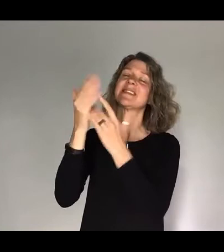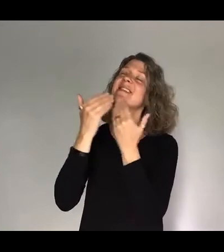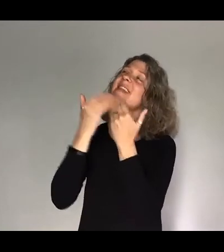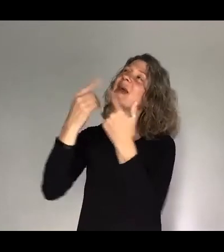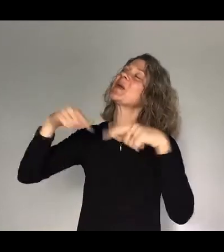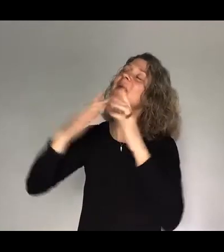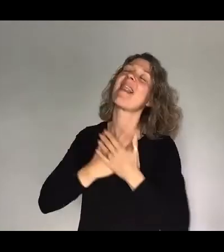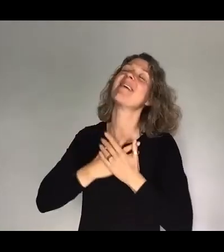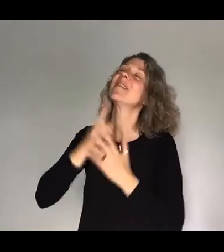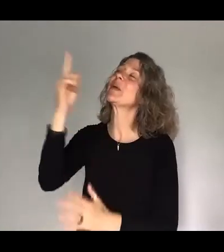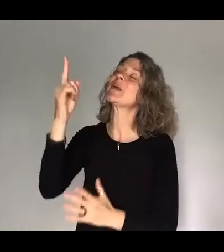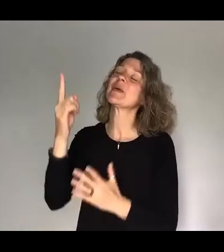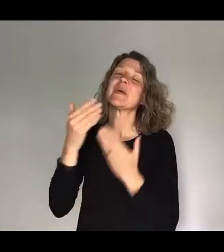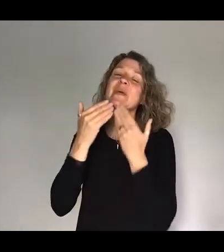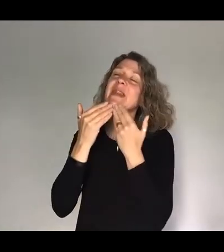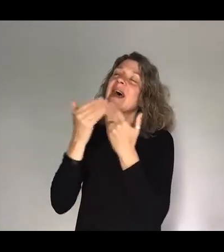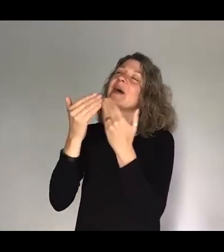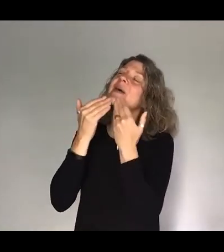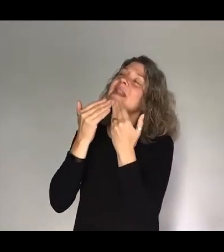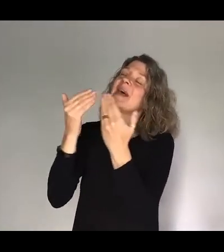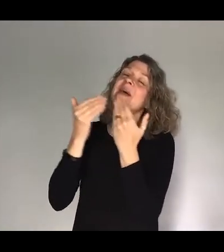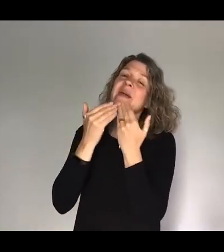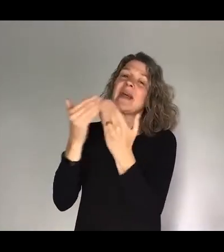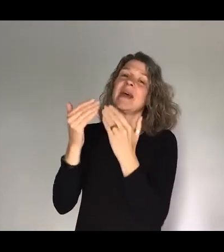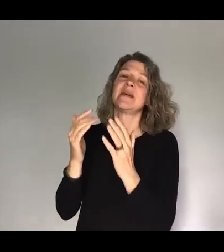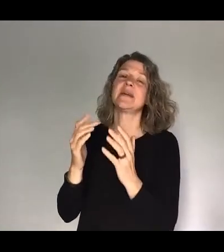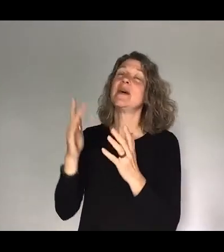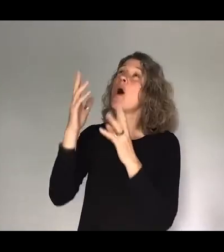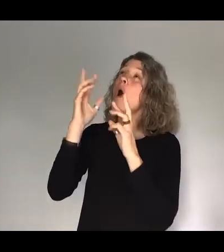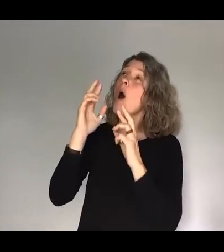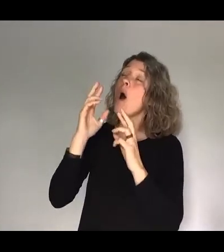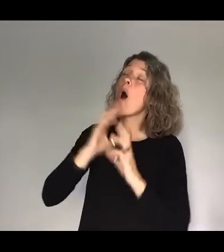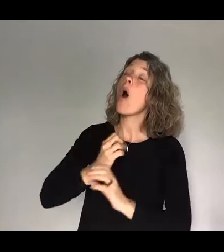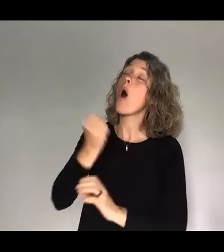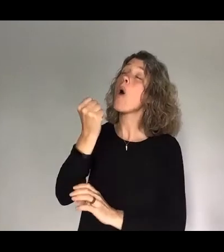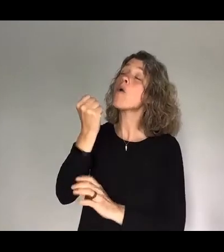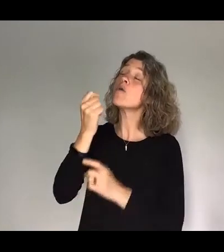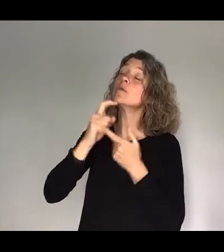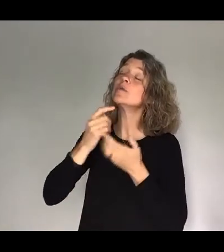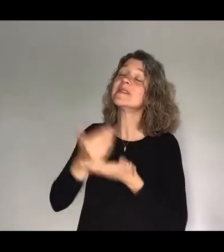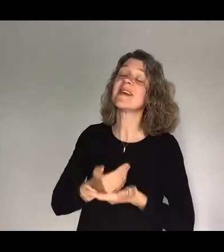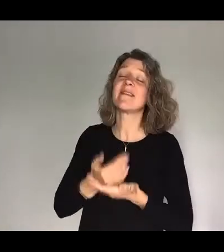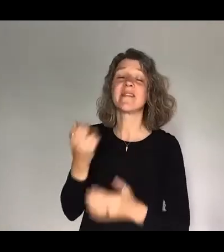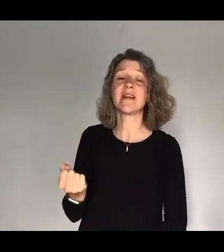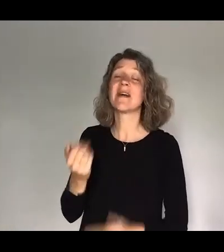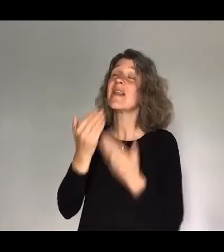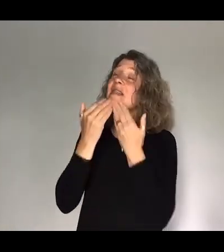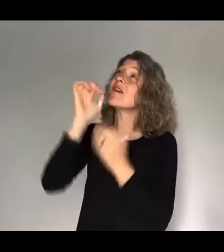you Jesus that your promises you will keep